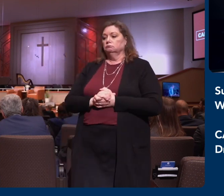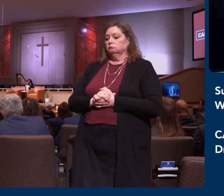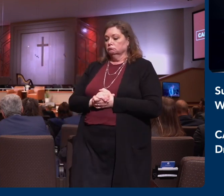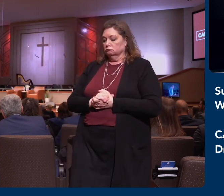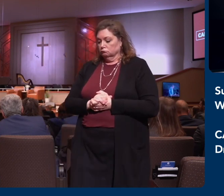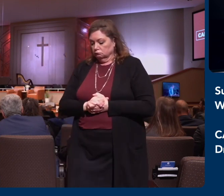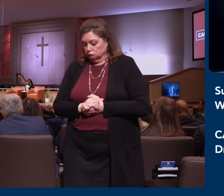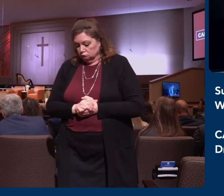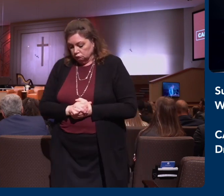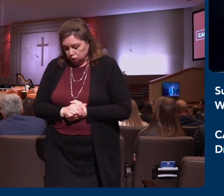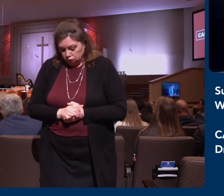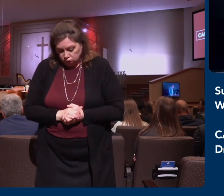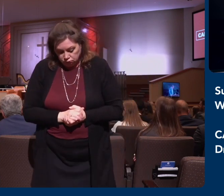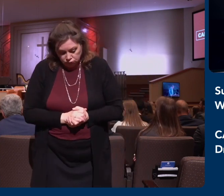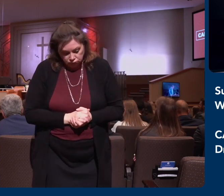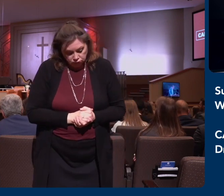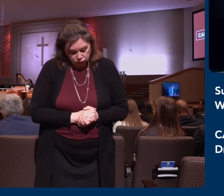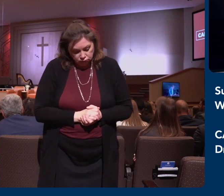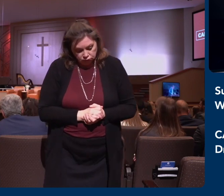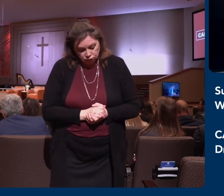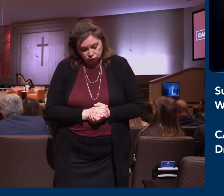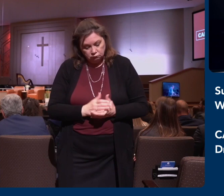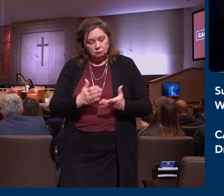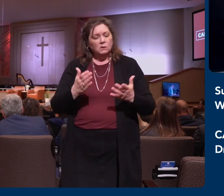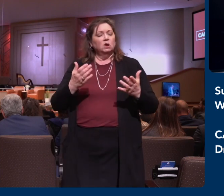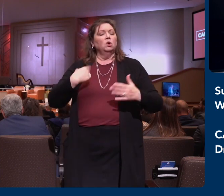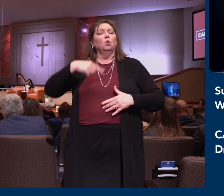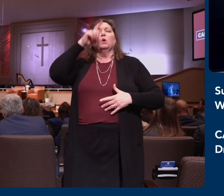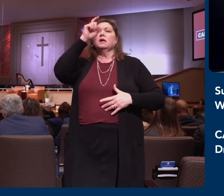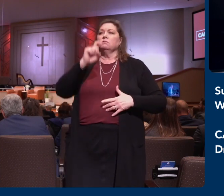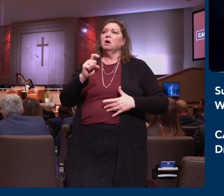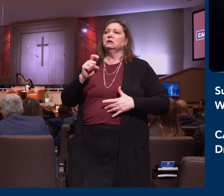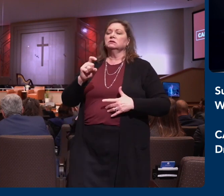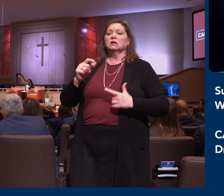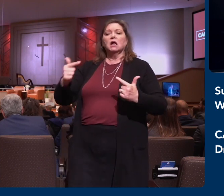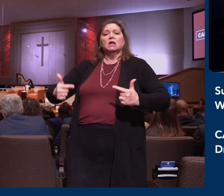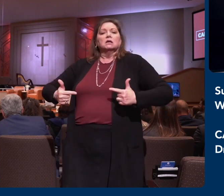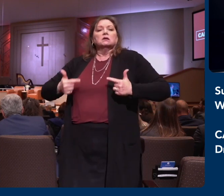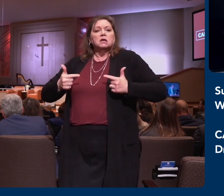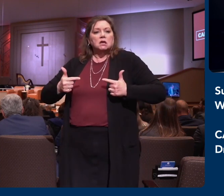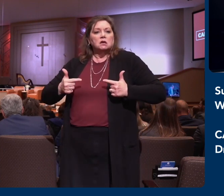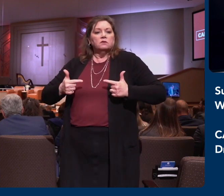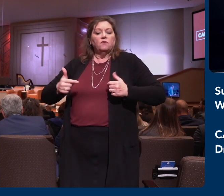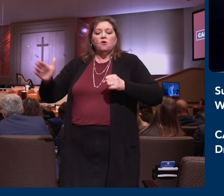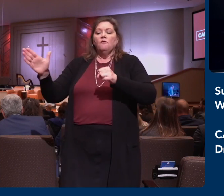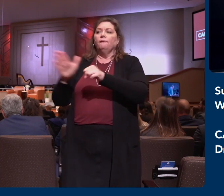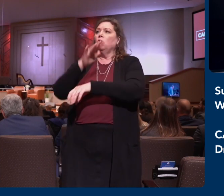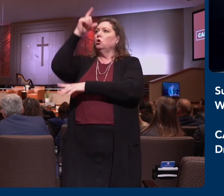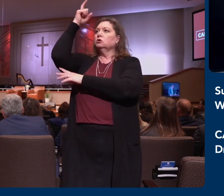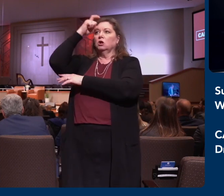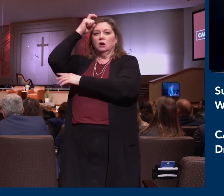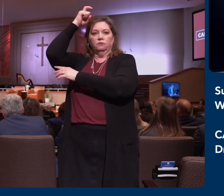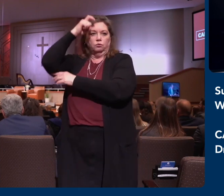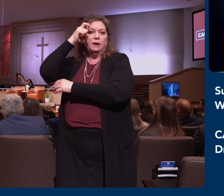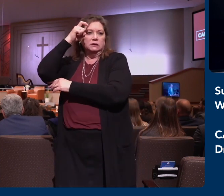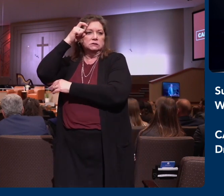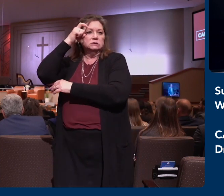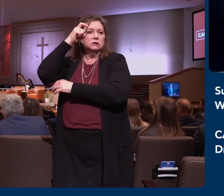ought to speak. In verse 4, walk in wisdom toward them that are without redeeming the time.